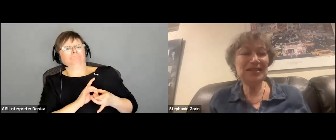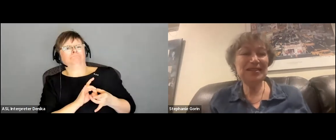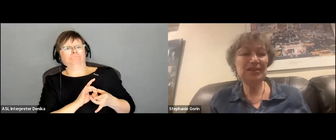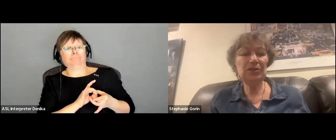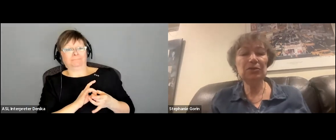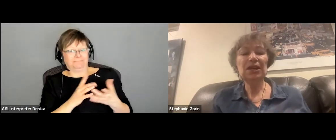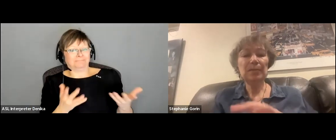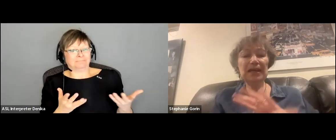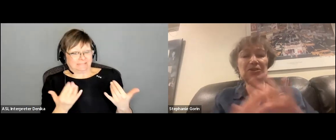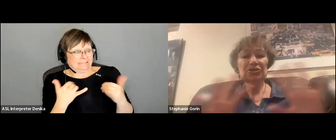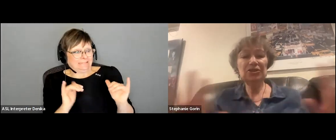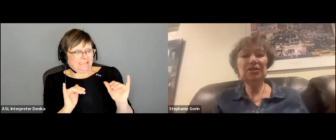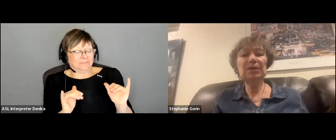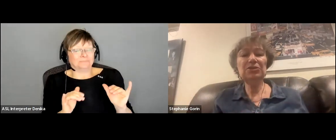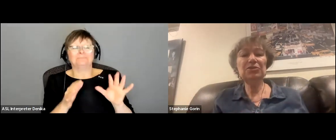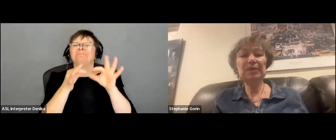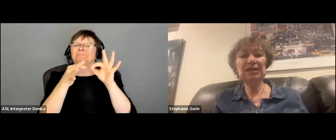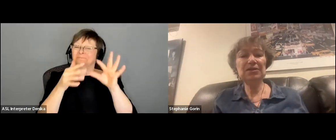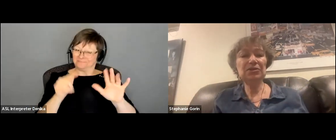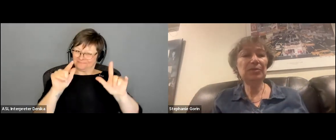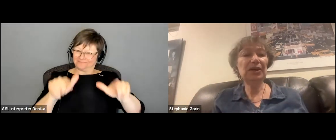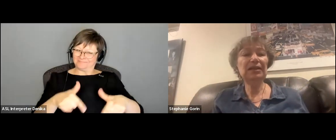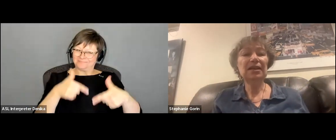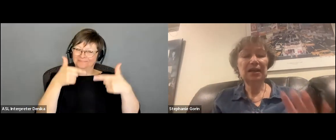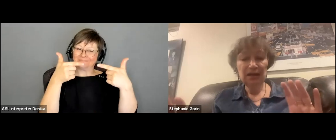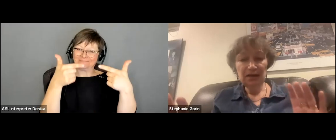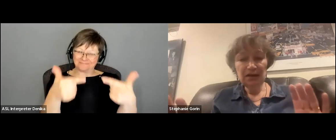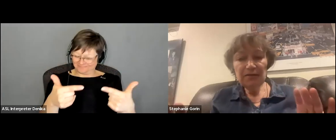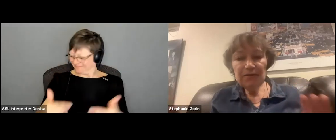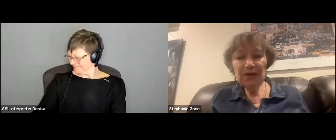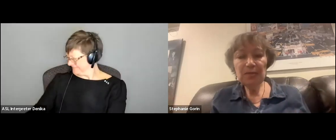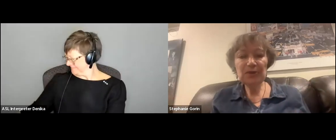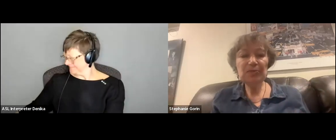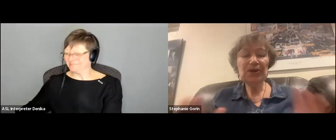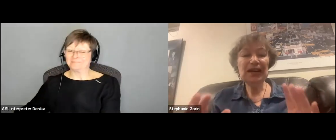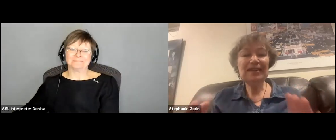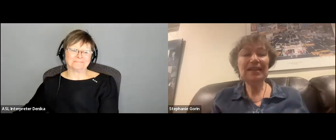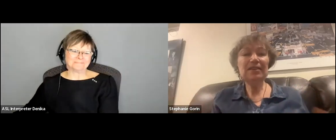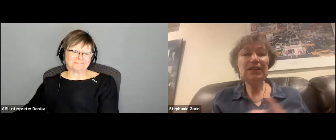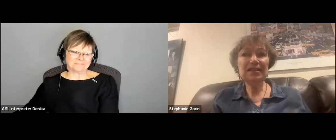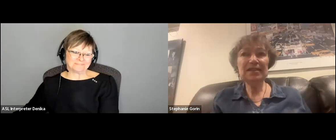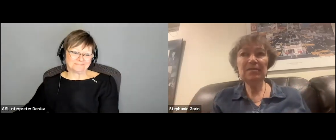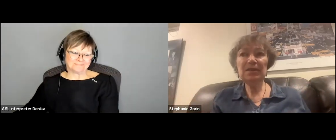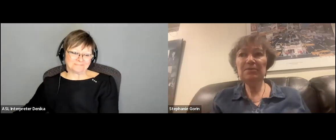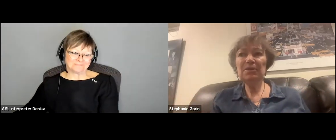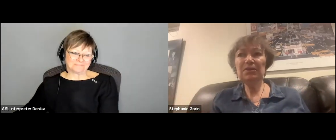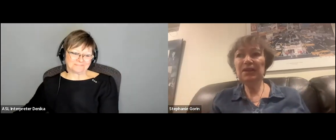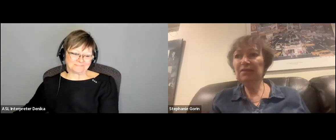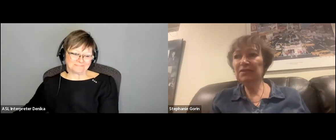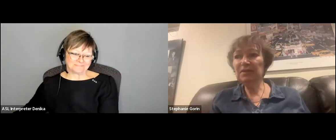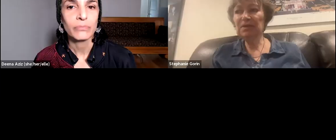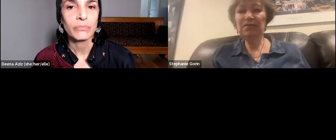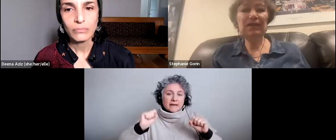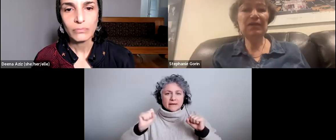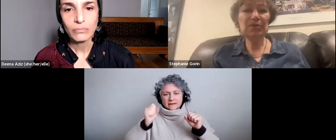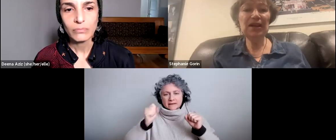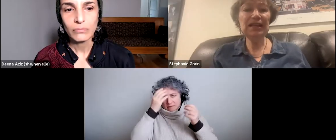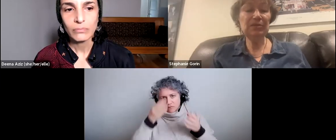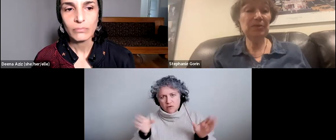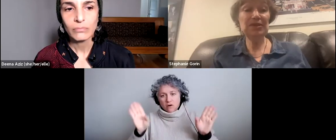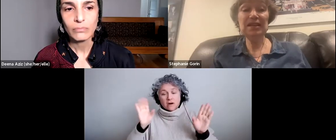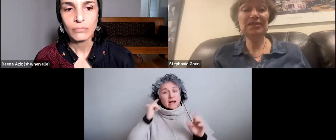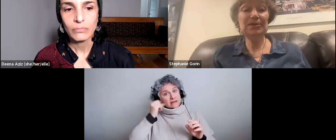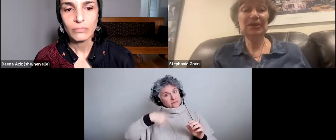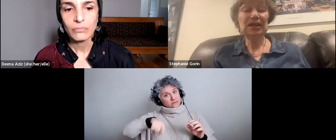it which you can still do but it shouldn't be too big and too broad for the most part and i think if it is something where we're looking for something very